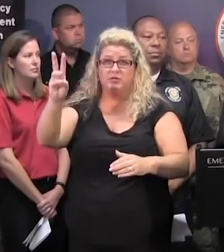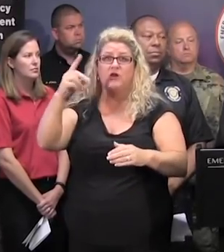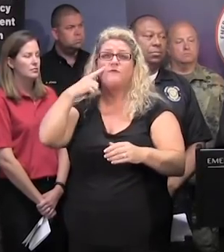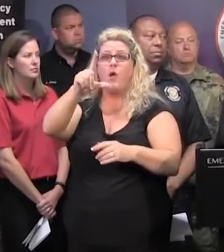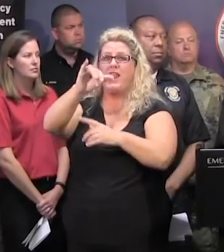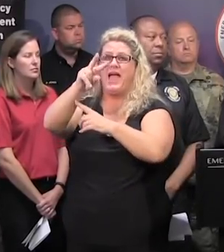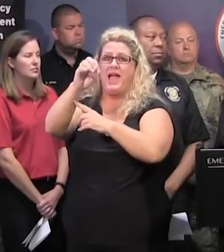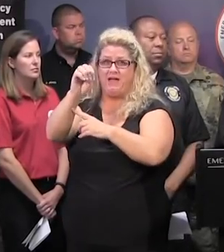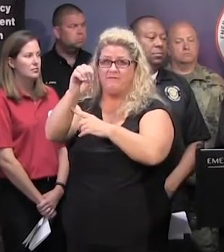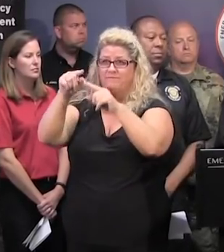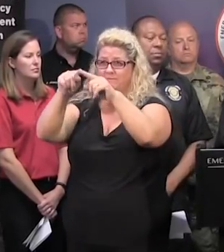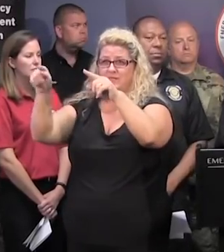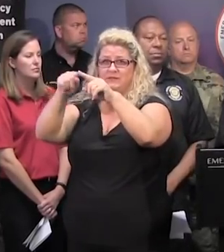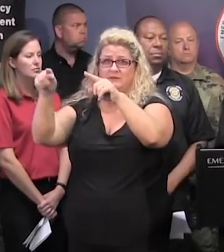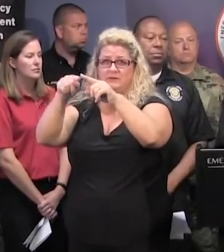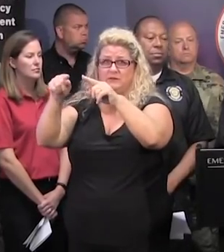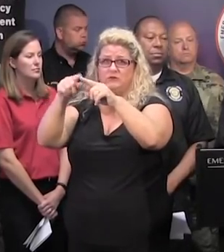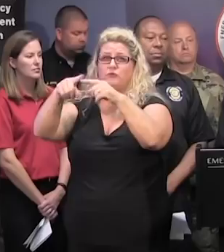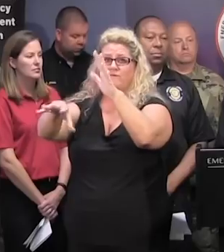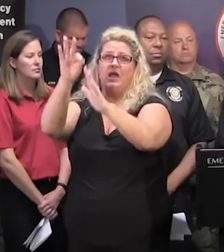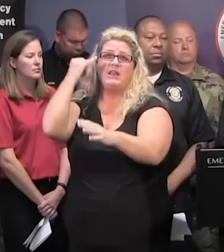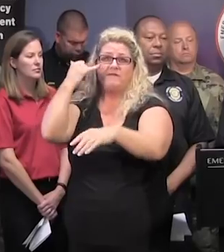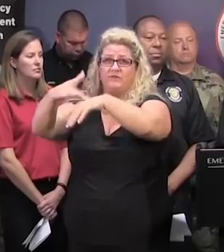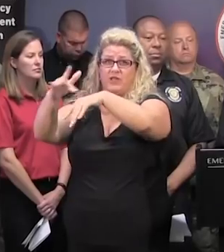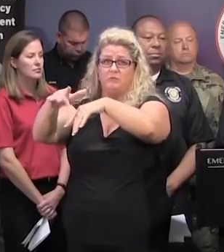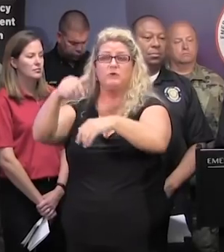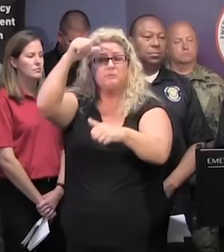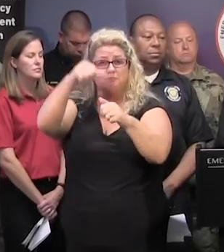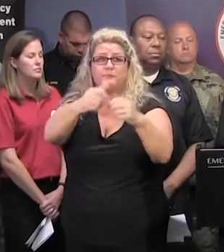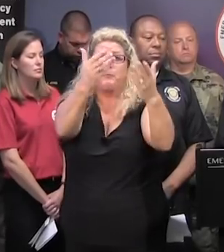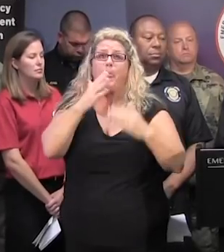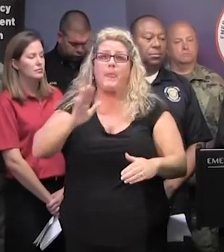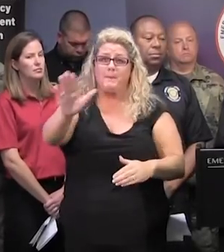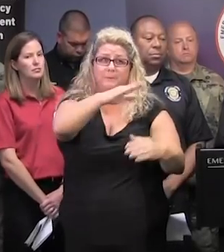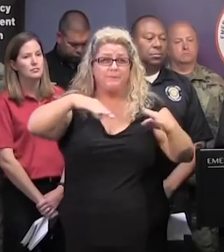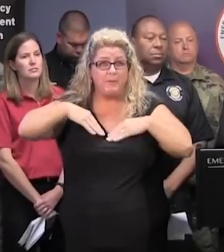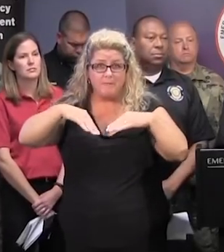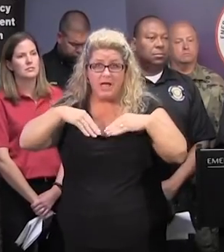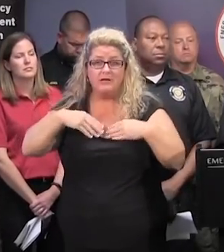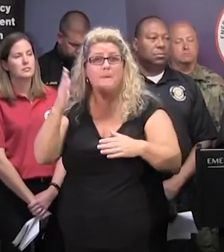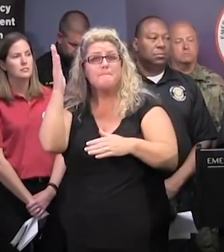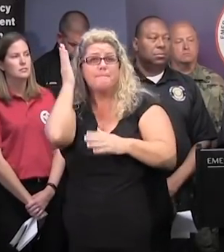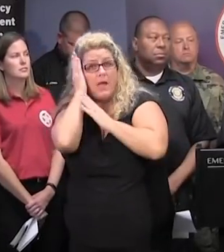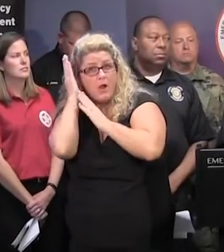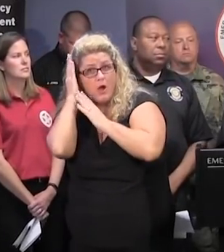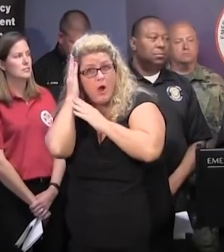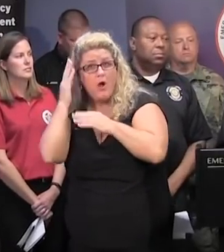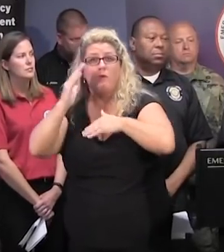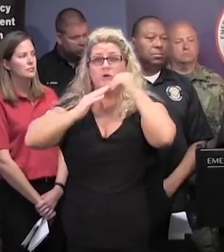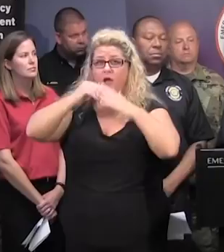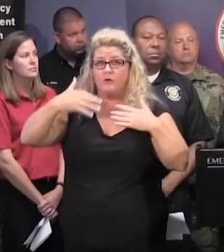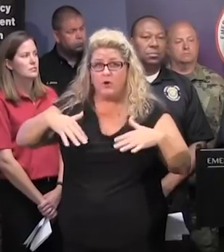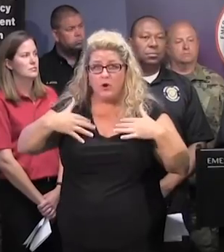which is open or at capacity. Remember to bring blankets, pillows, and your comfort items, medicines if you